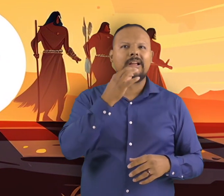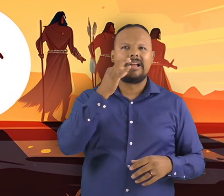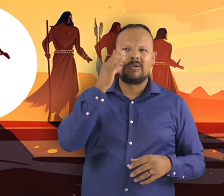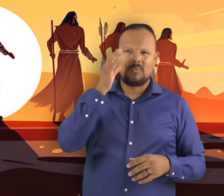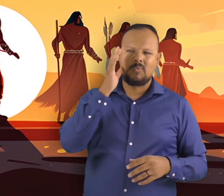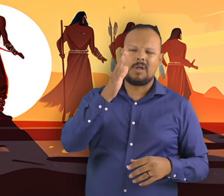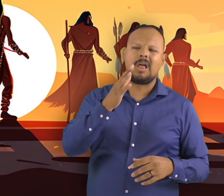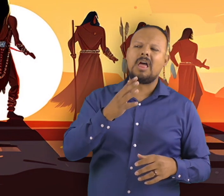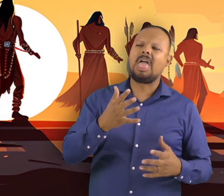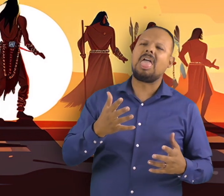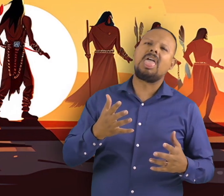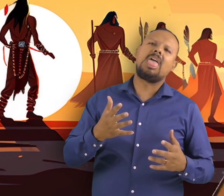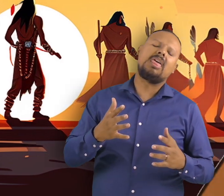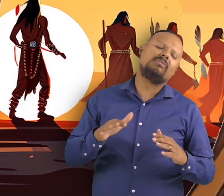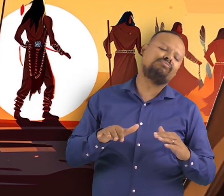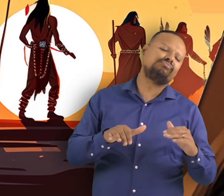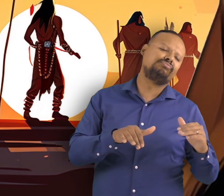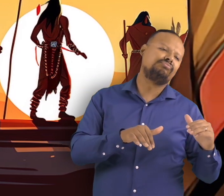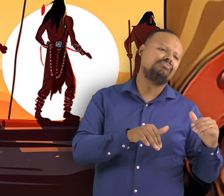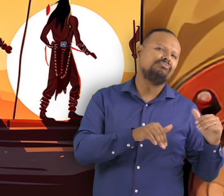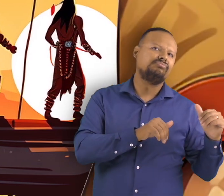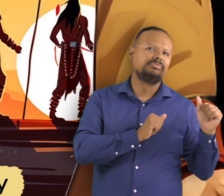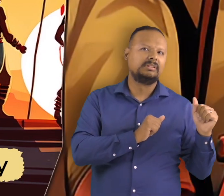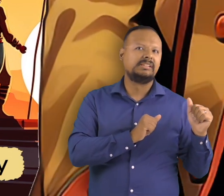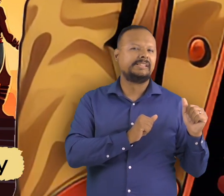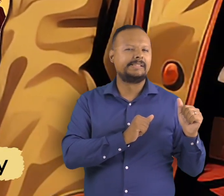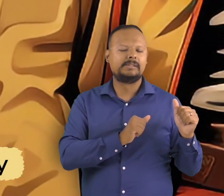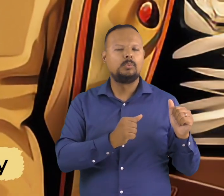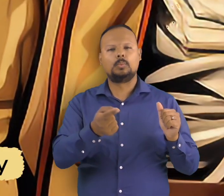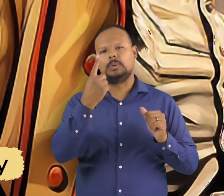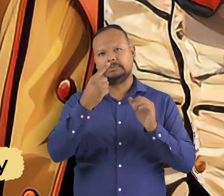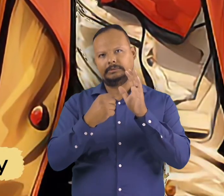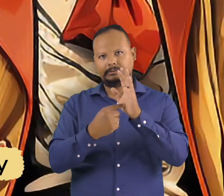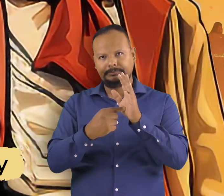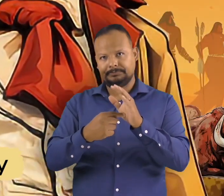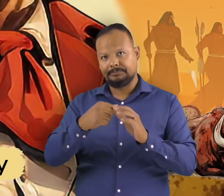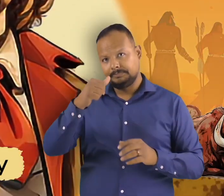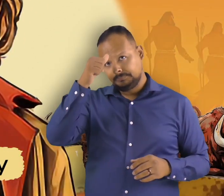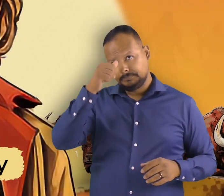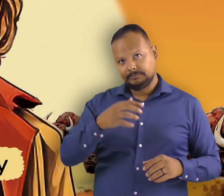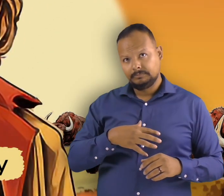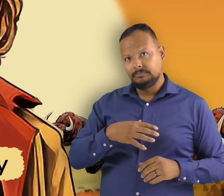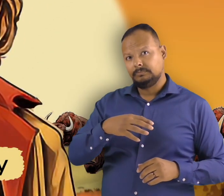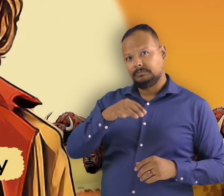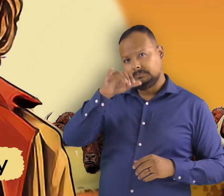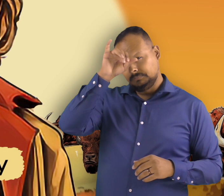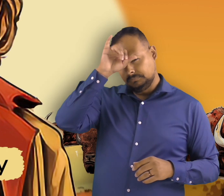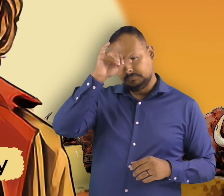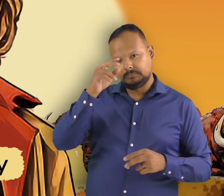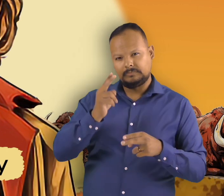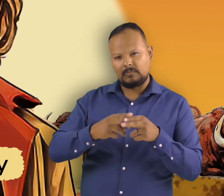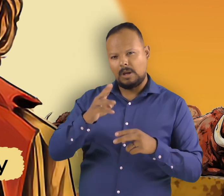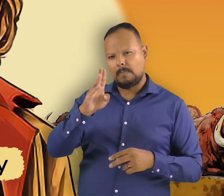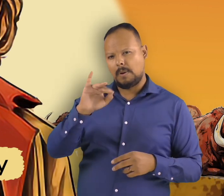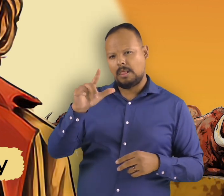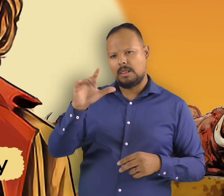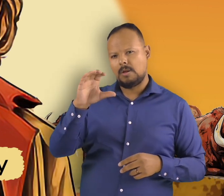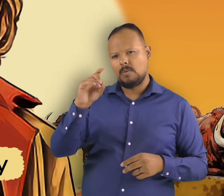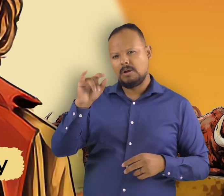one famous pioneer buffalo bill cody in 1873 claimed to have killed